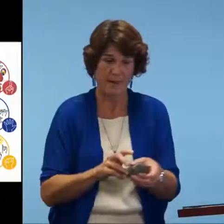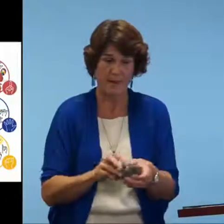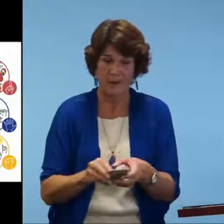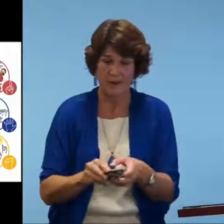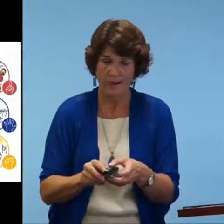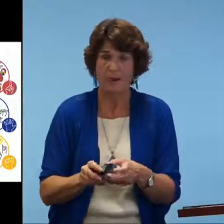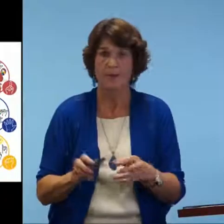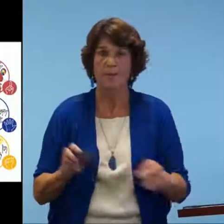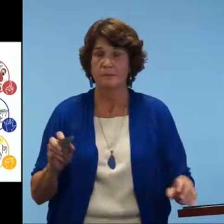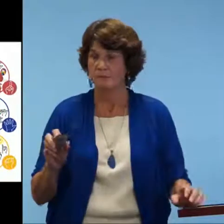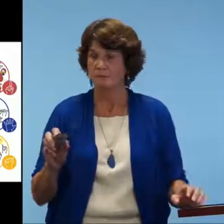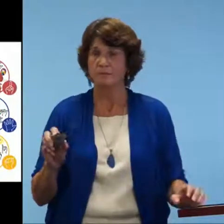for distribution.